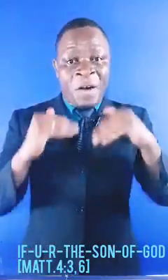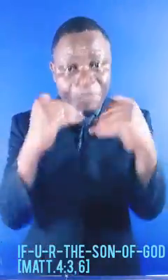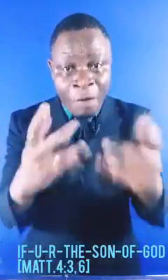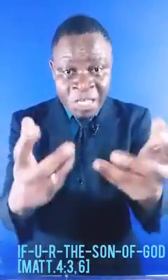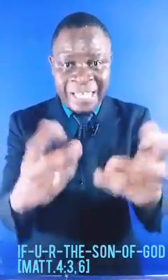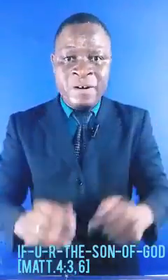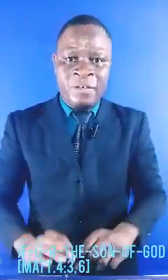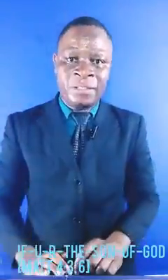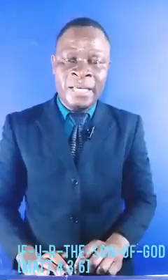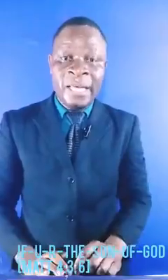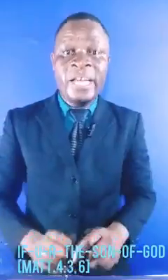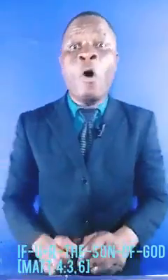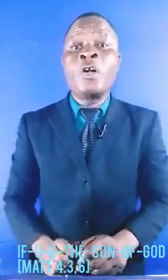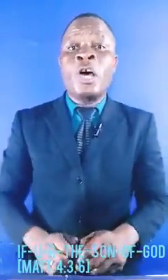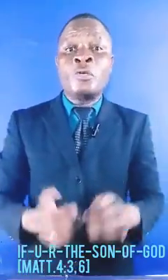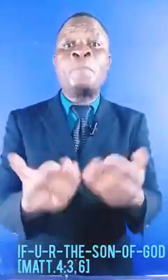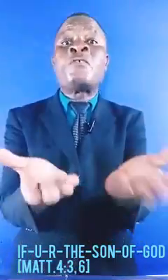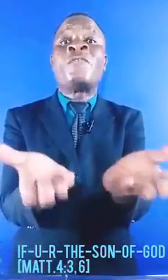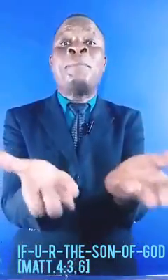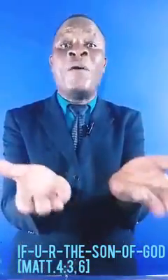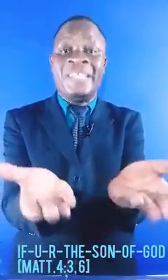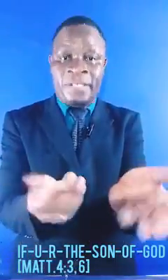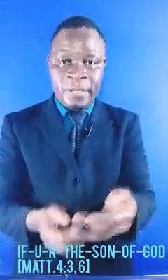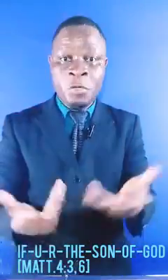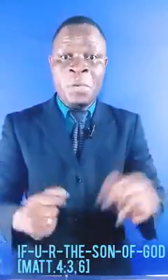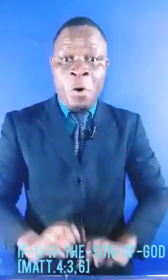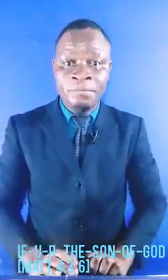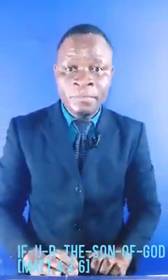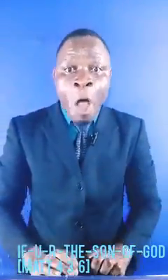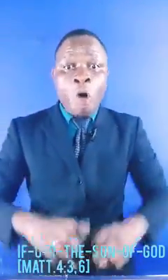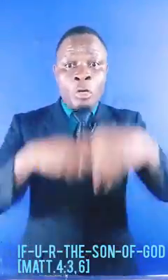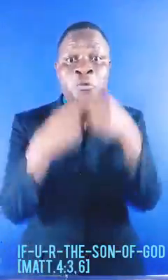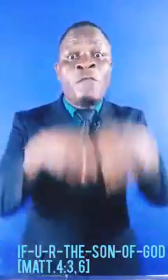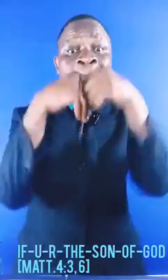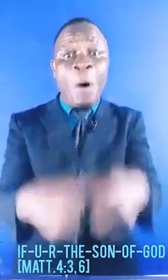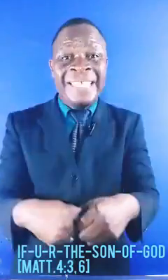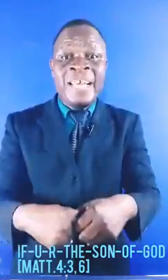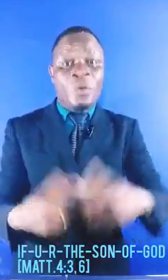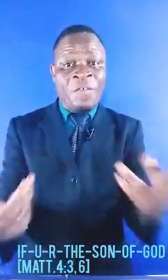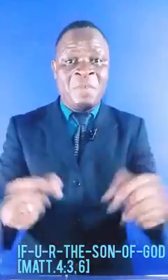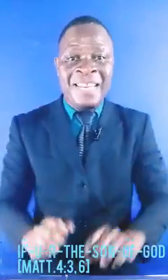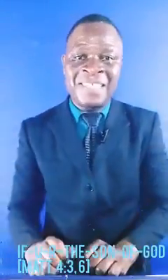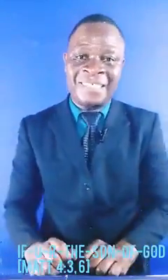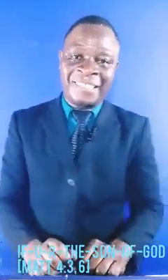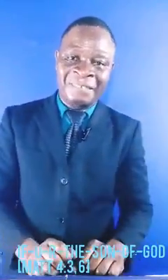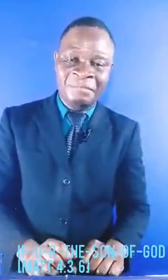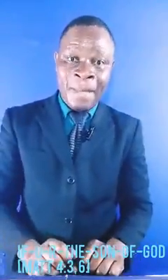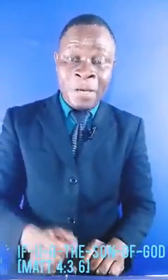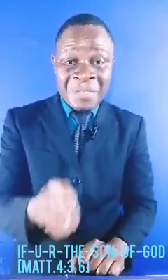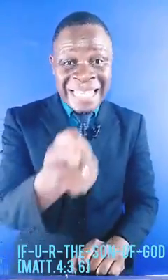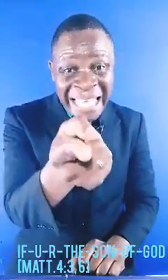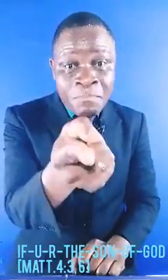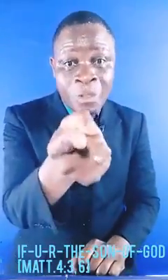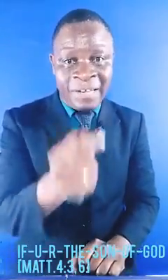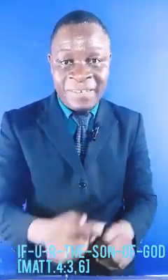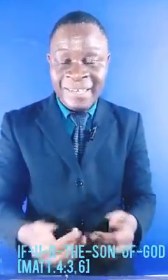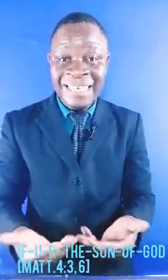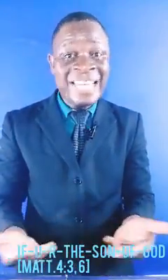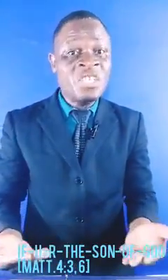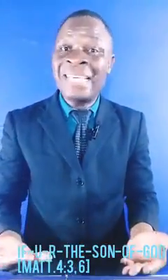perform certain miracles, in order, to prove a point, to people. Or to prove a point, to fellow ministers. Because that motive, does not